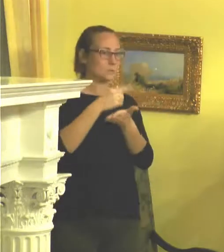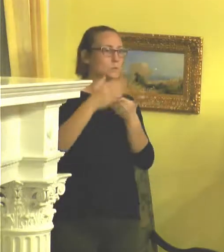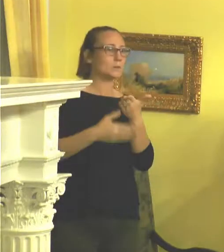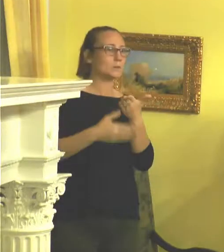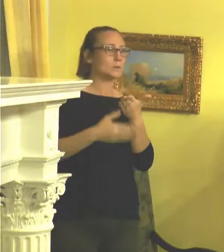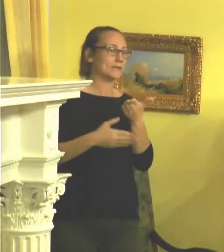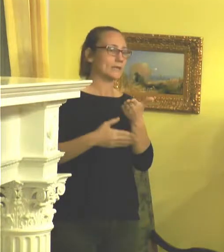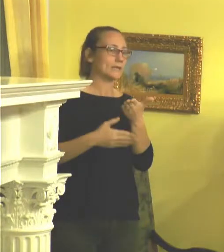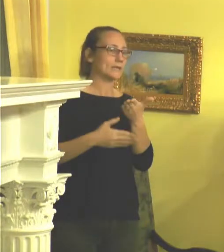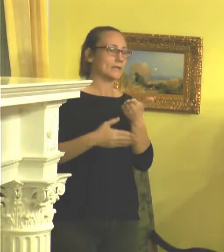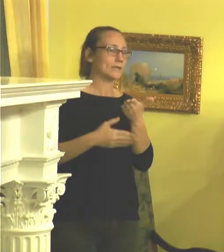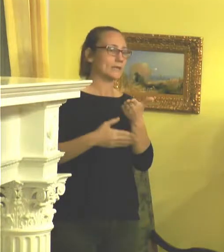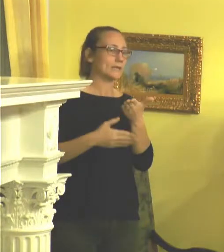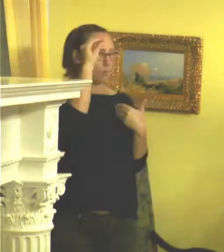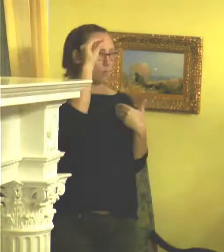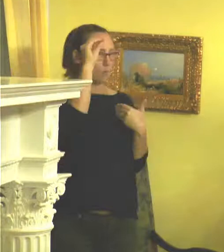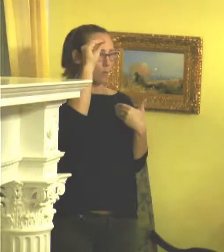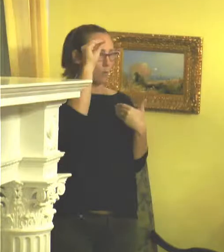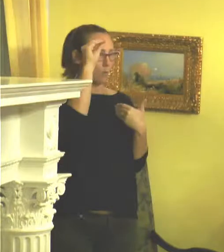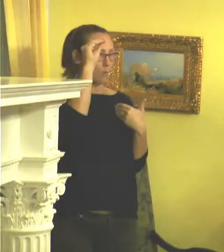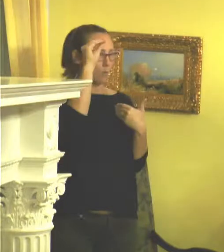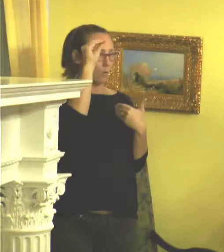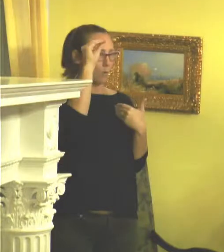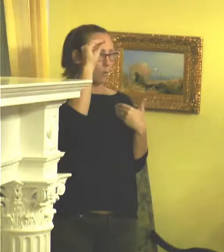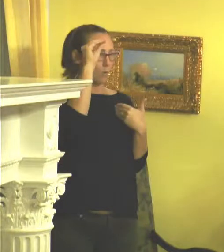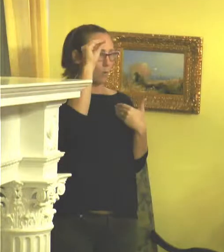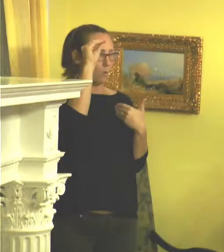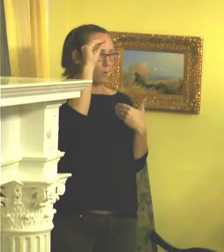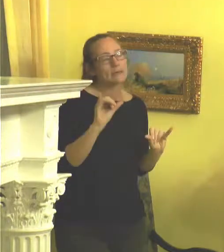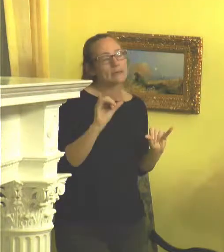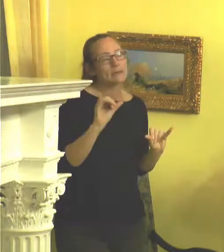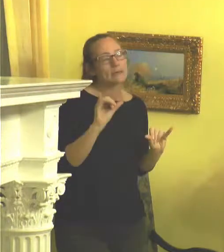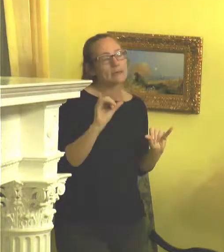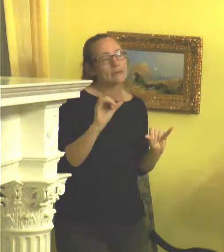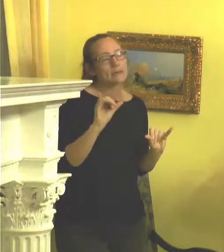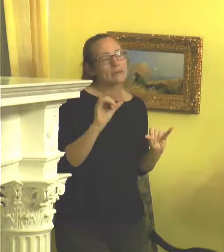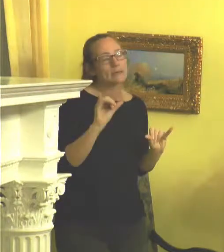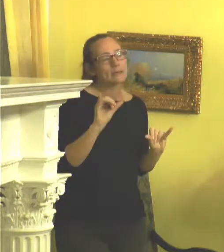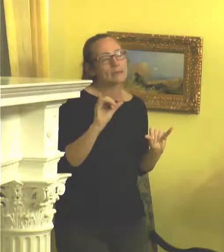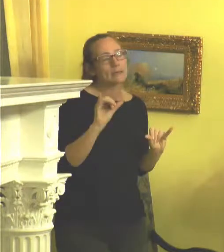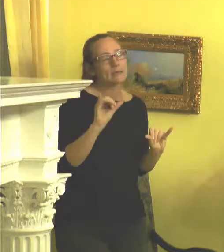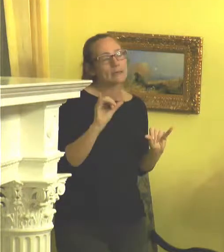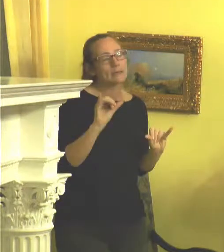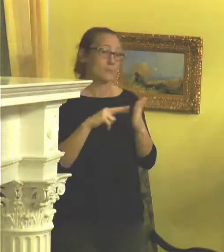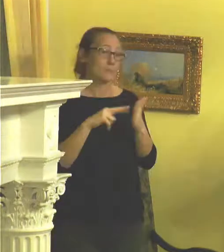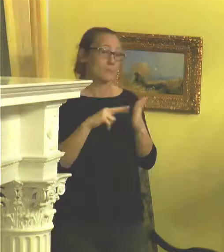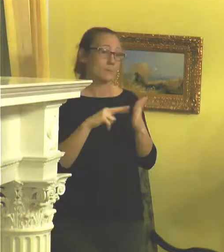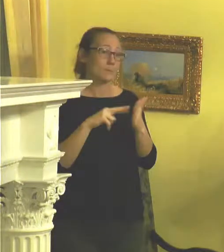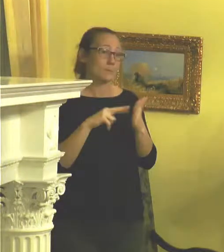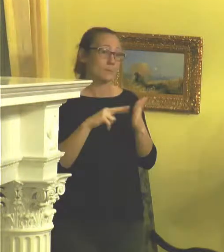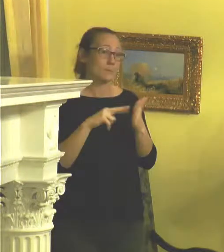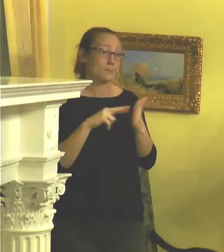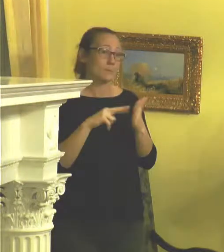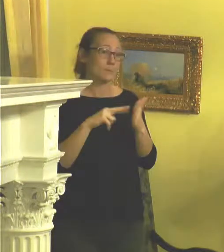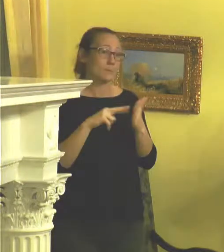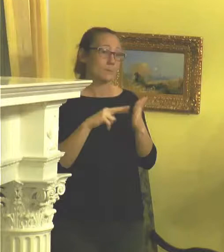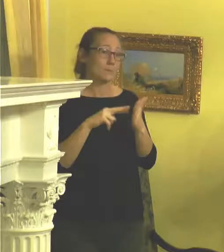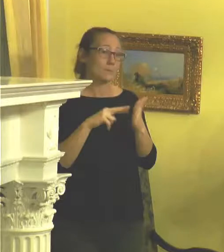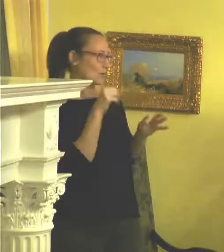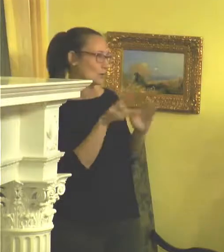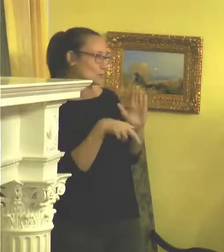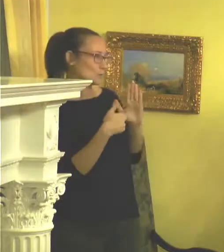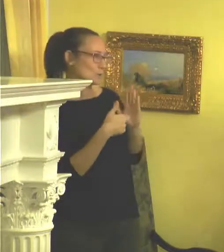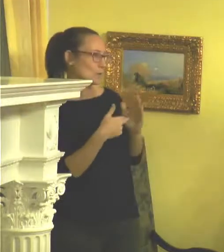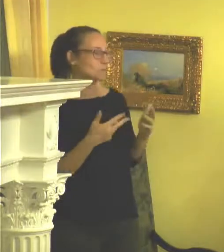little boy in it. But even still, he's sort of like, his, the purpose of him is to kind of define the girl's role.